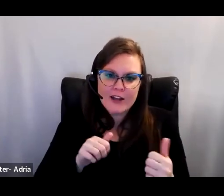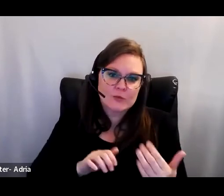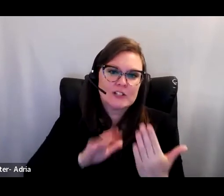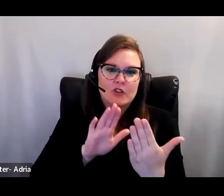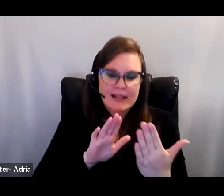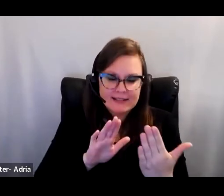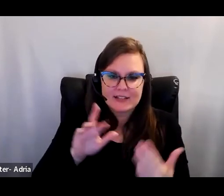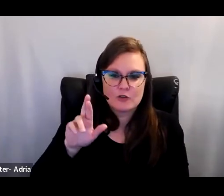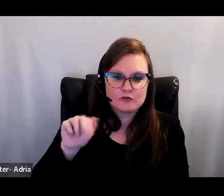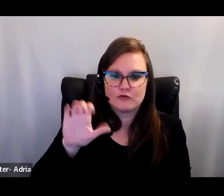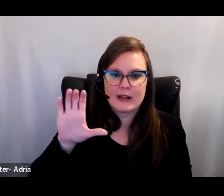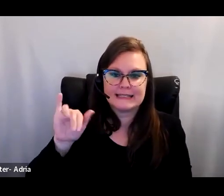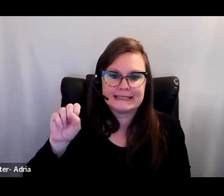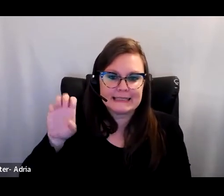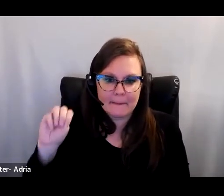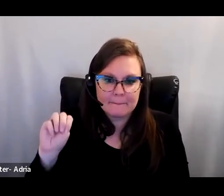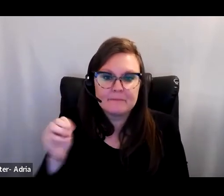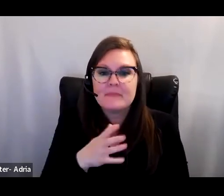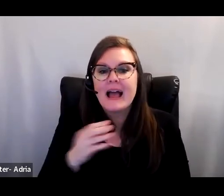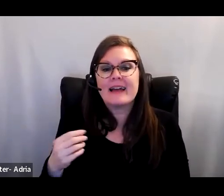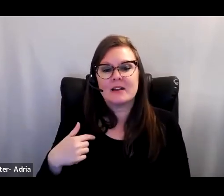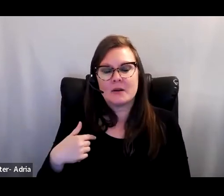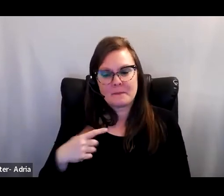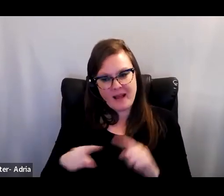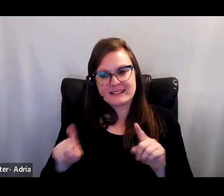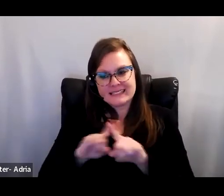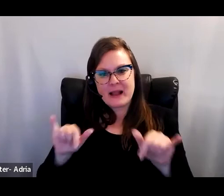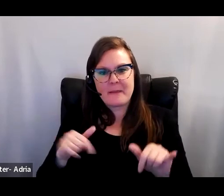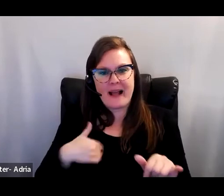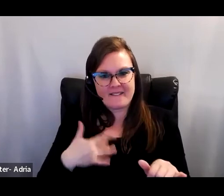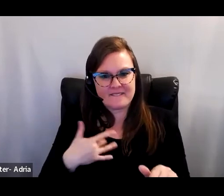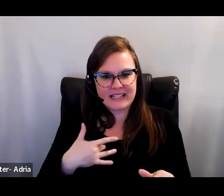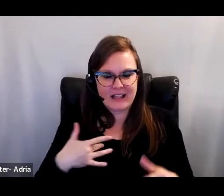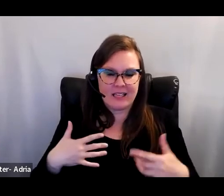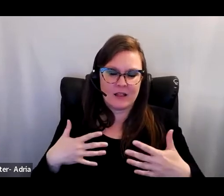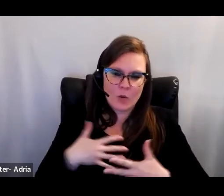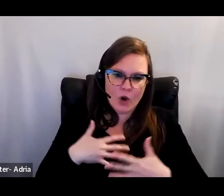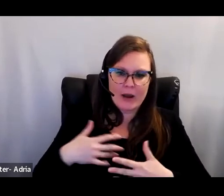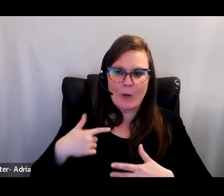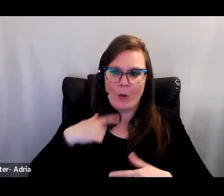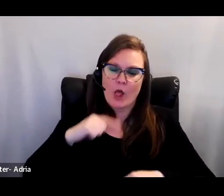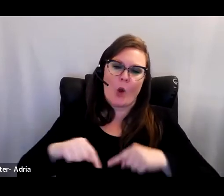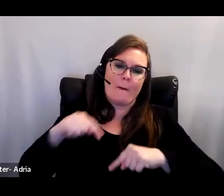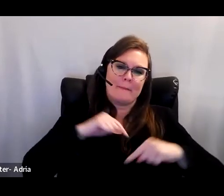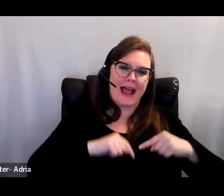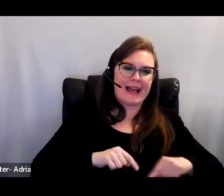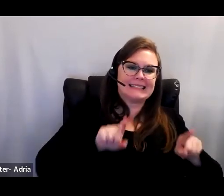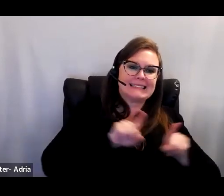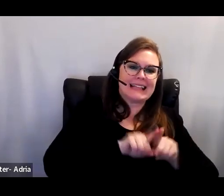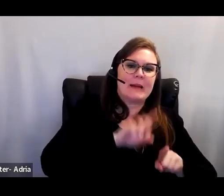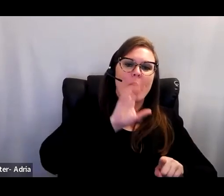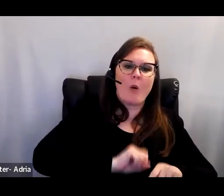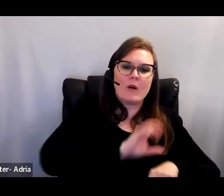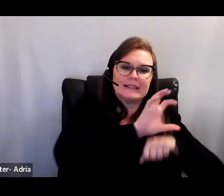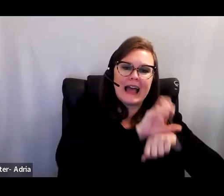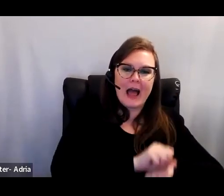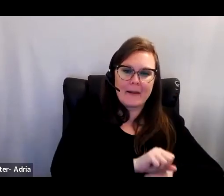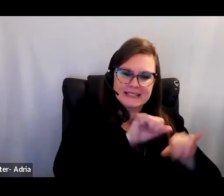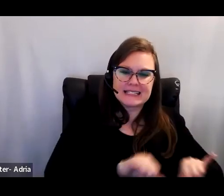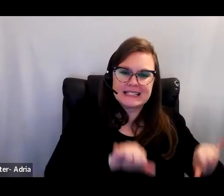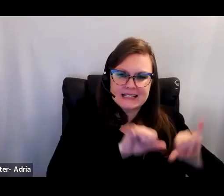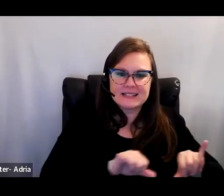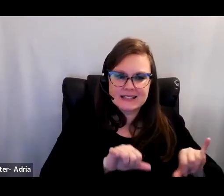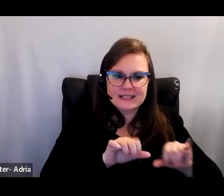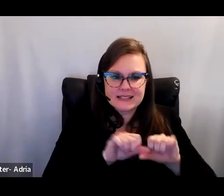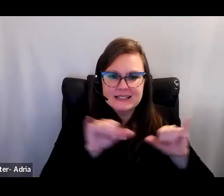However, I fear we are at risk of slipping back into longstanding routines. We must continue to press for racial justice and also fight for those who